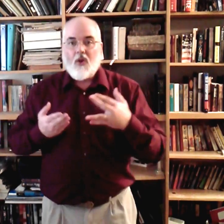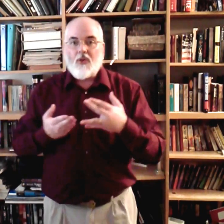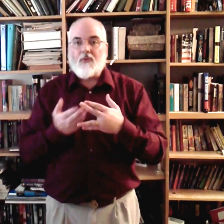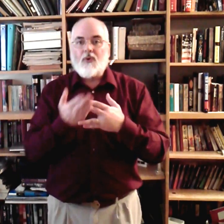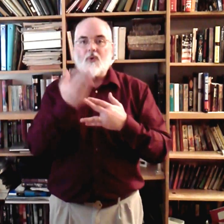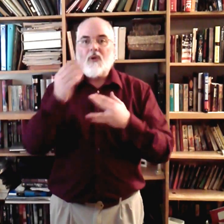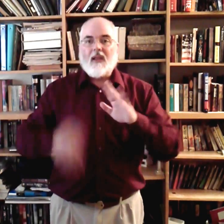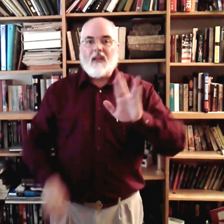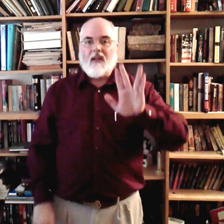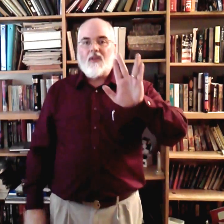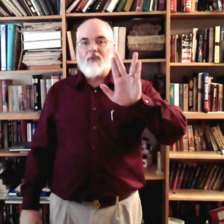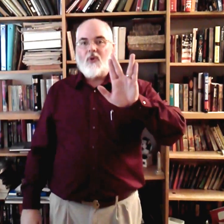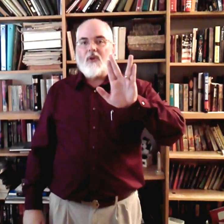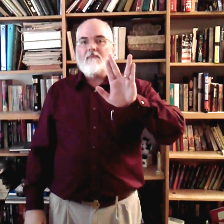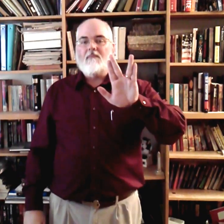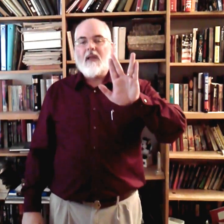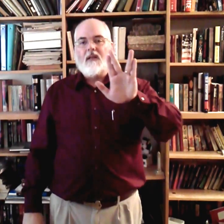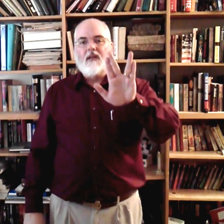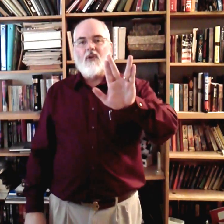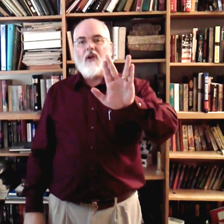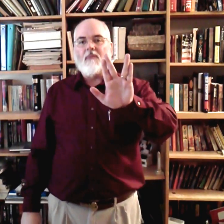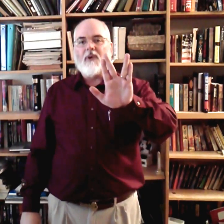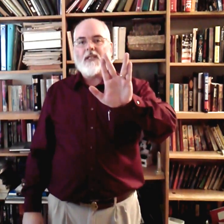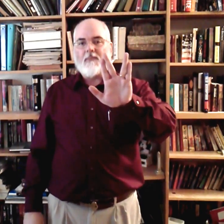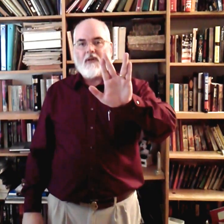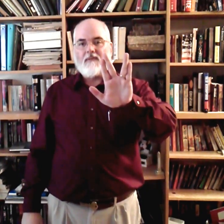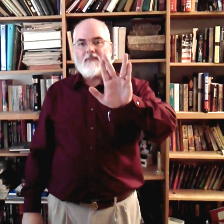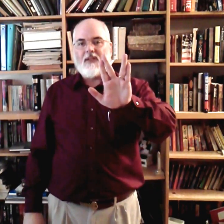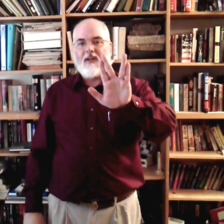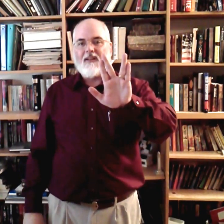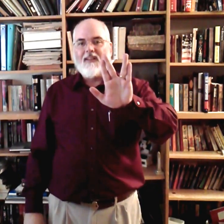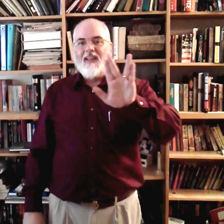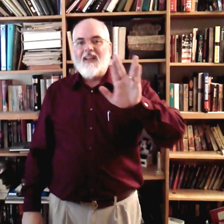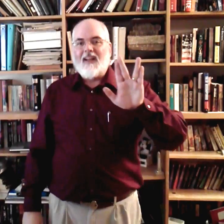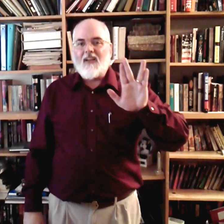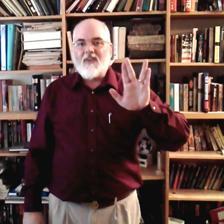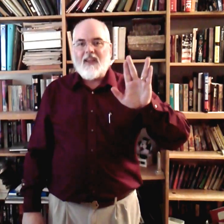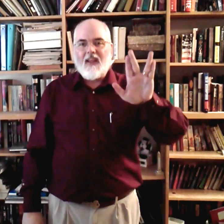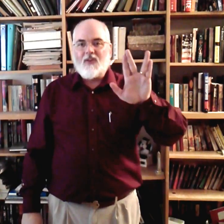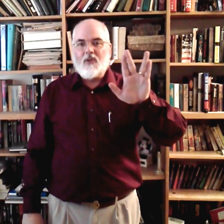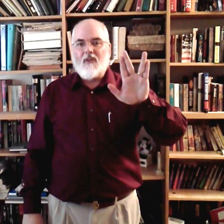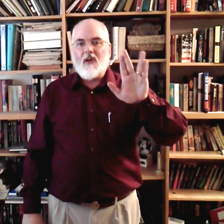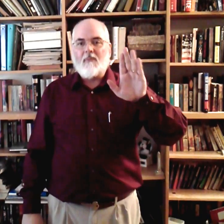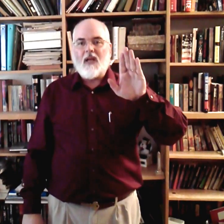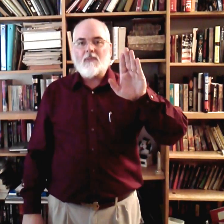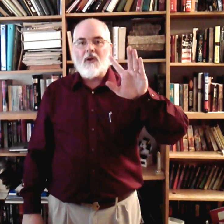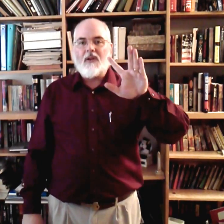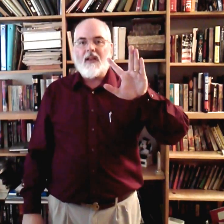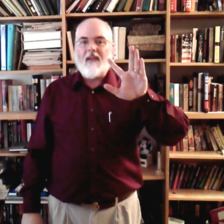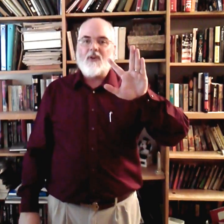Through. Through. Through make live long and prosper. Alright? Now, if you can't do live long and prosper and you can have to do